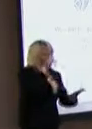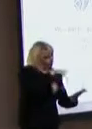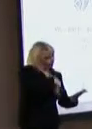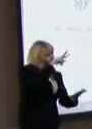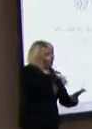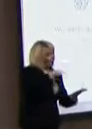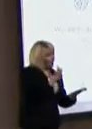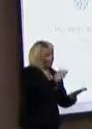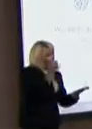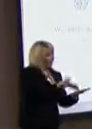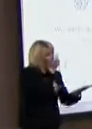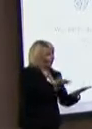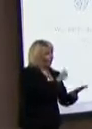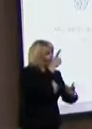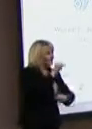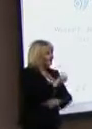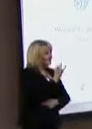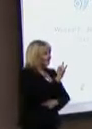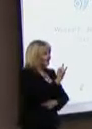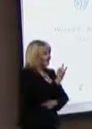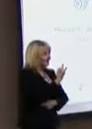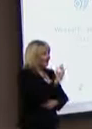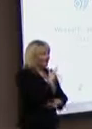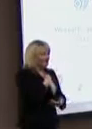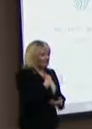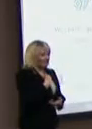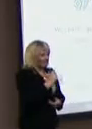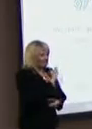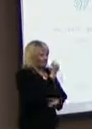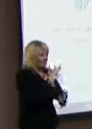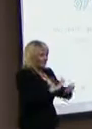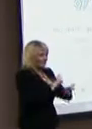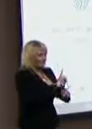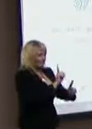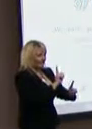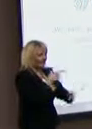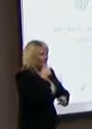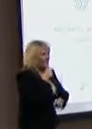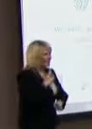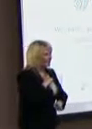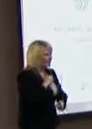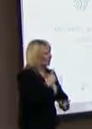And you could hear people after about 10 minutes saying, 19,